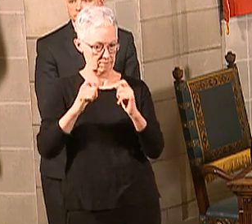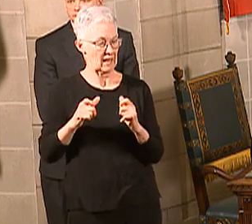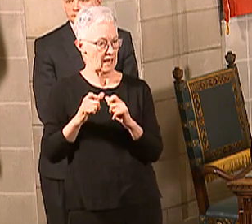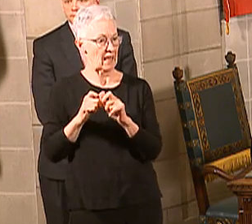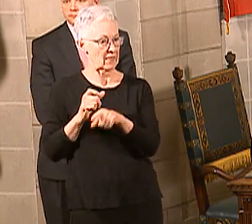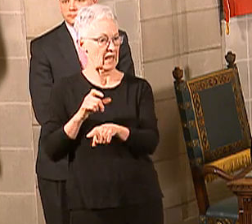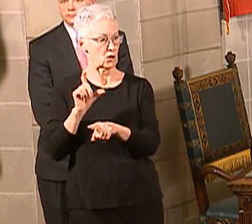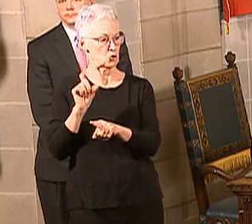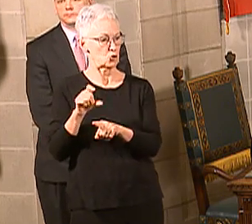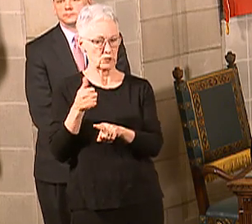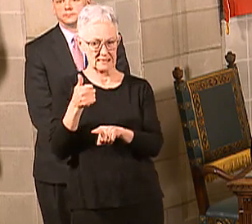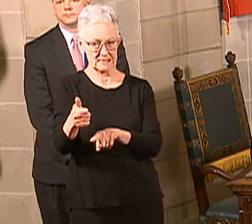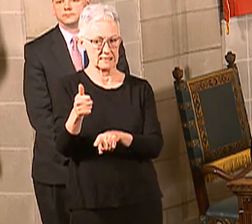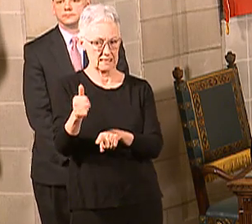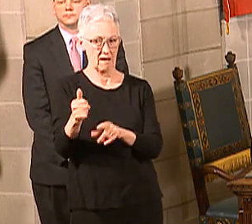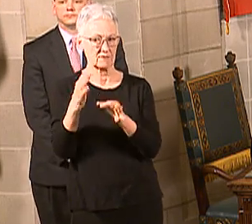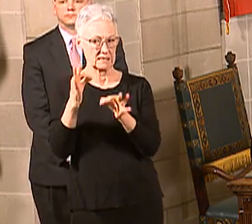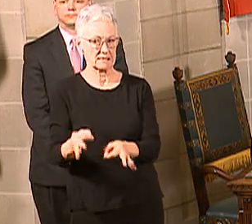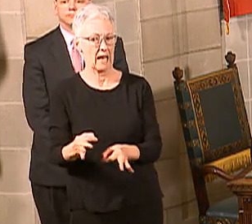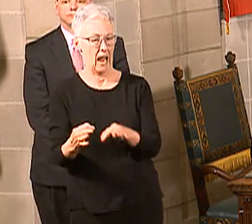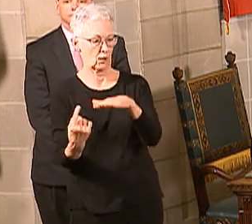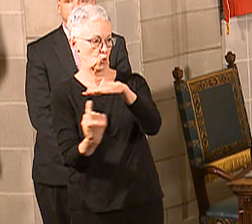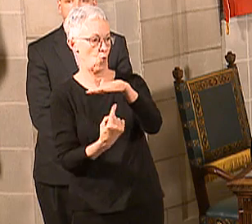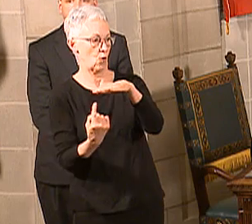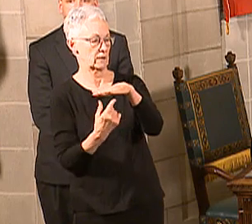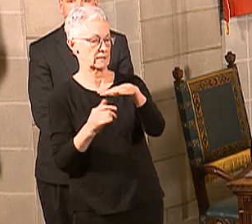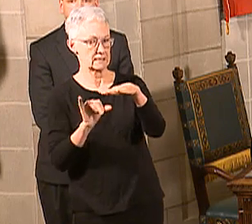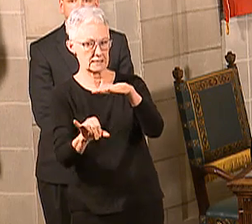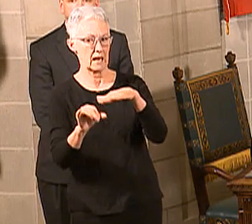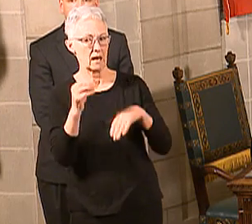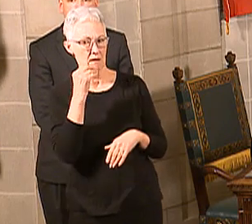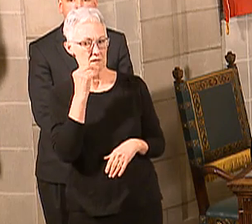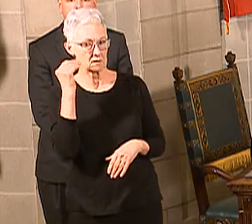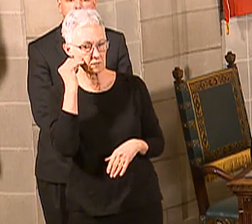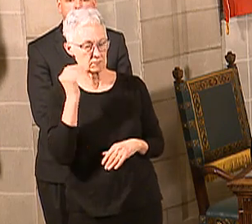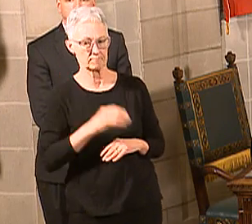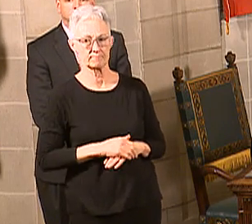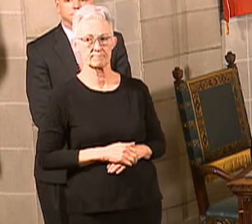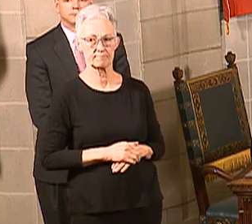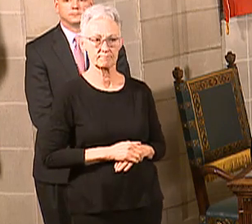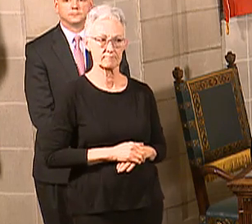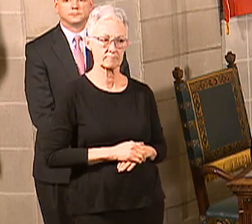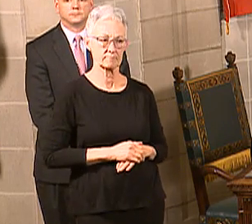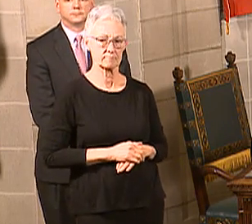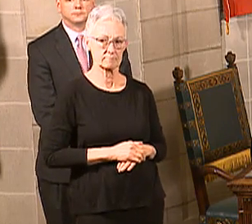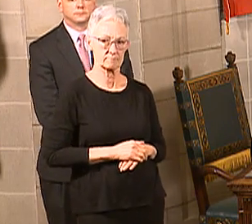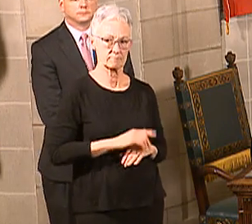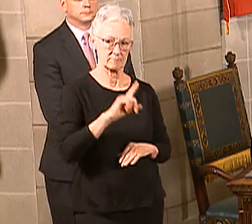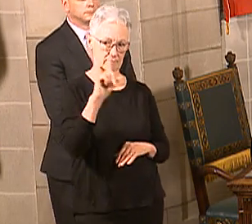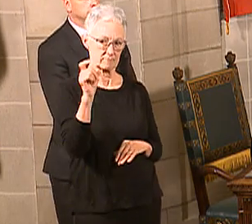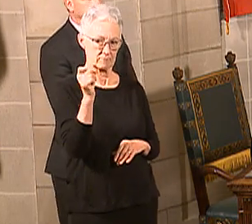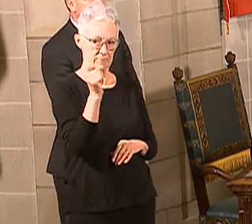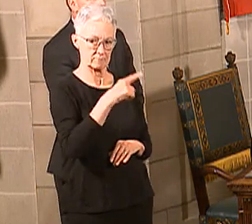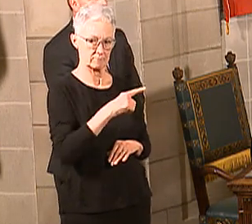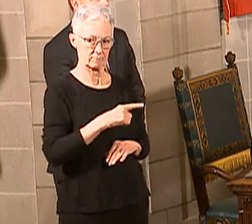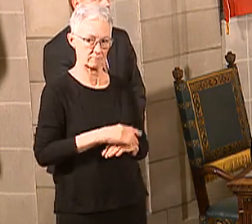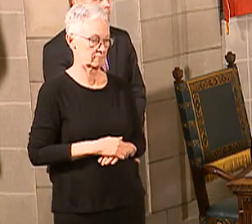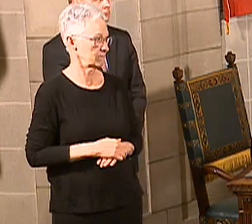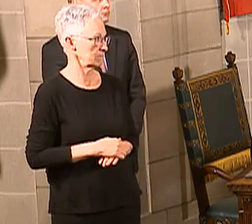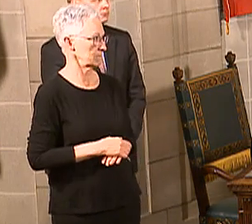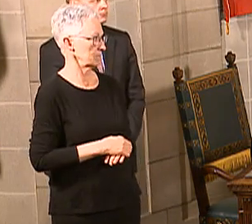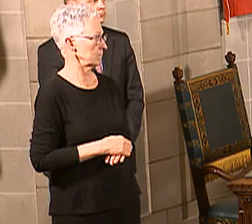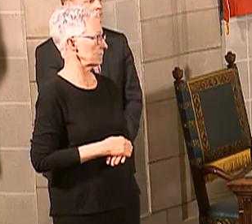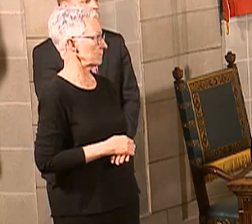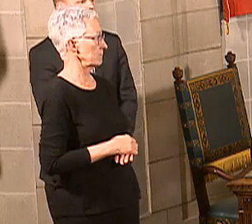We have a question from Trump. He wants to know if the American Roots, but Croots, is screening for COVID-19, is there a blood drive?